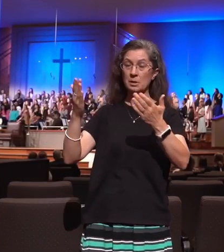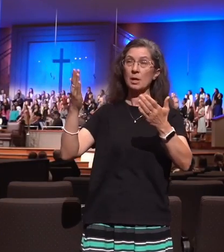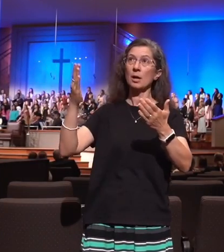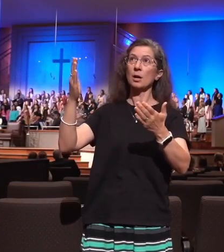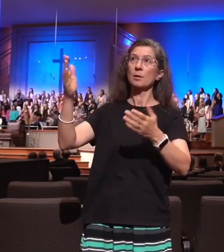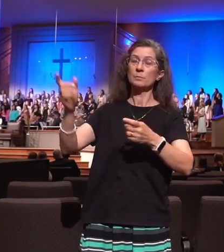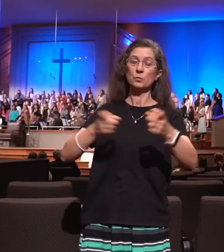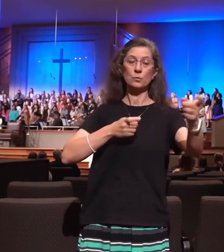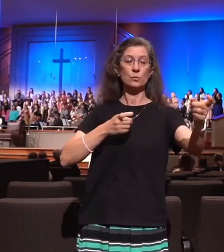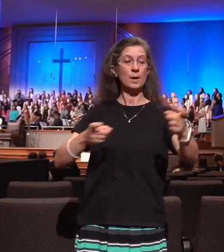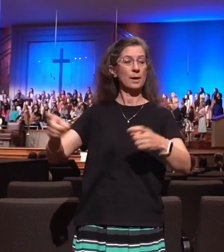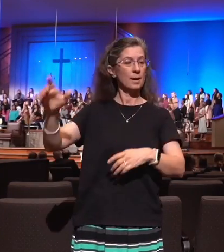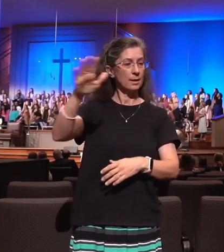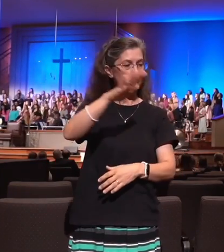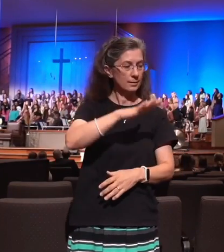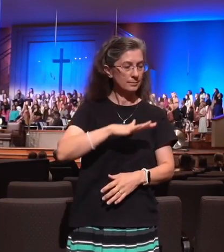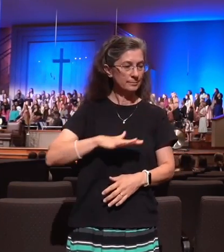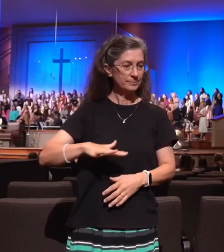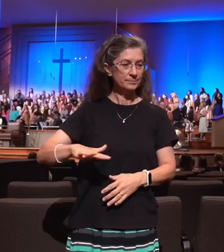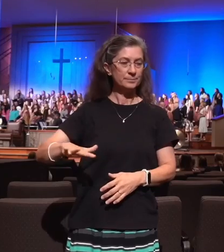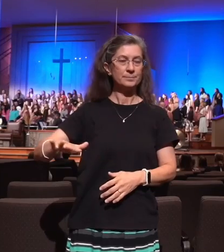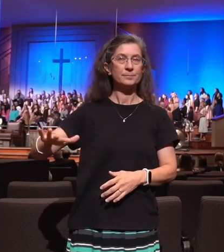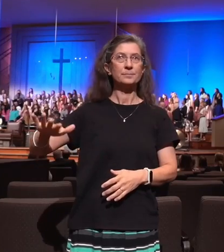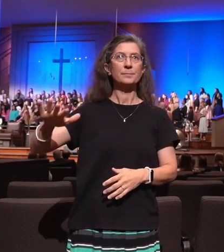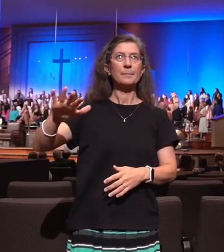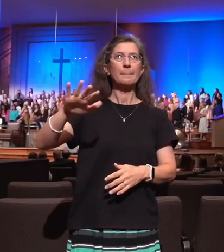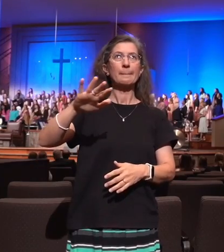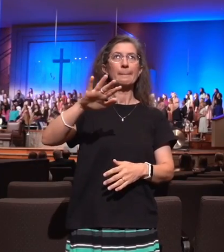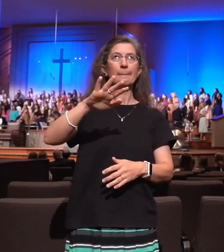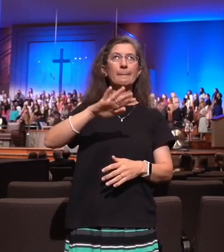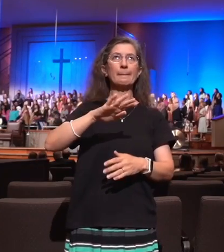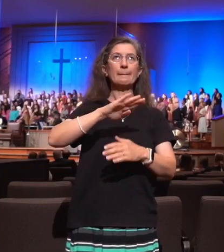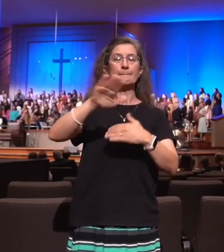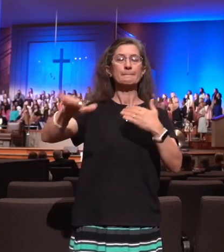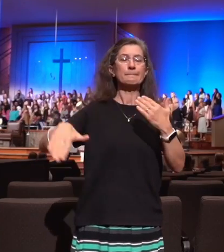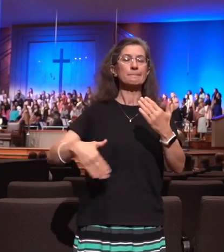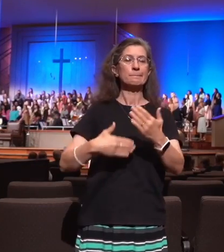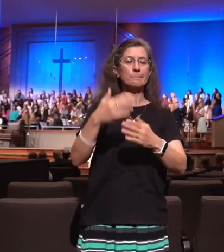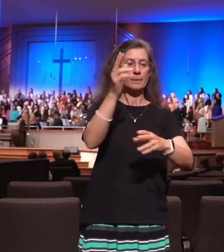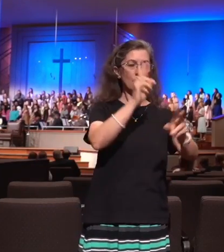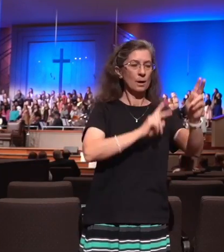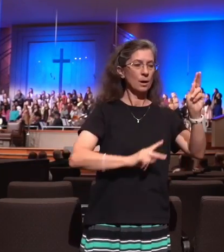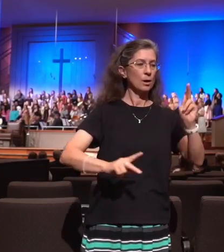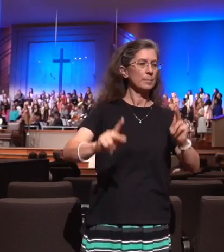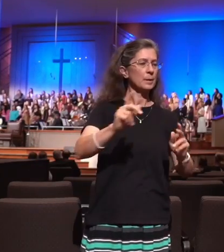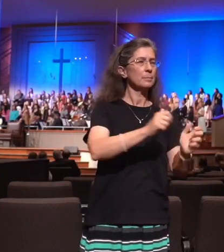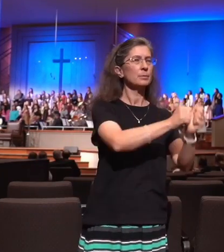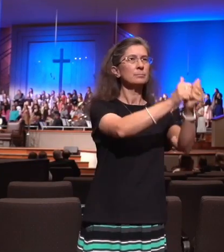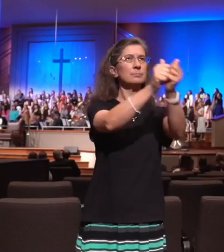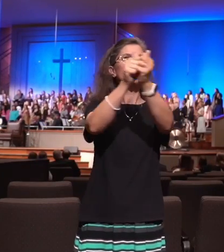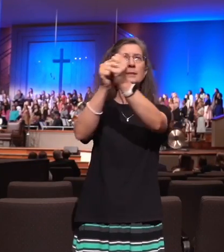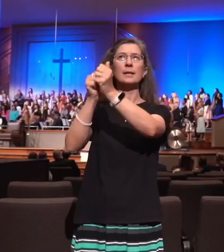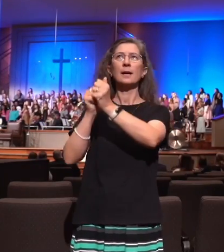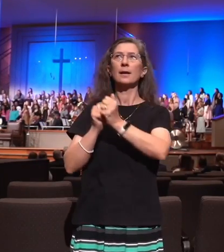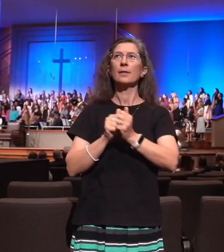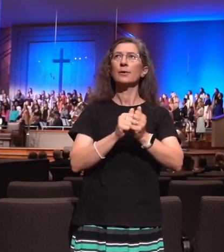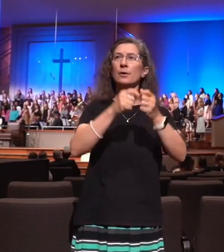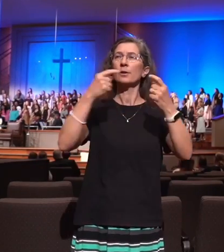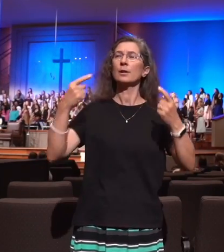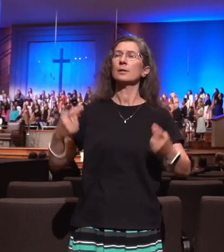take his place. With every voice proclaiming, the great things He has done,